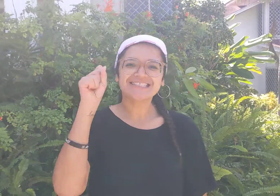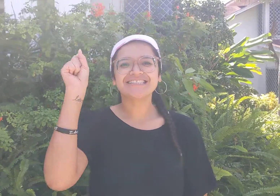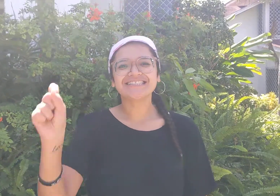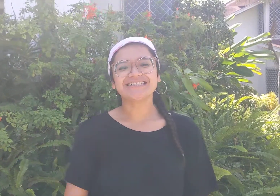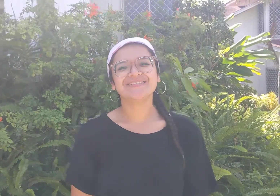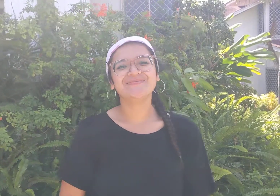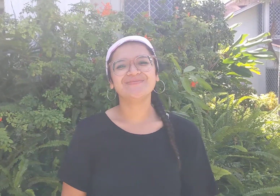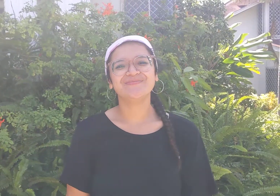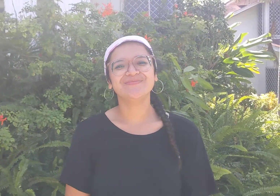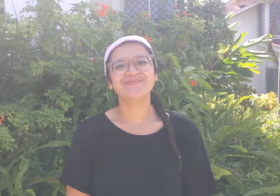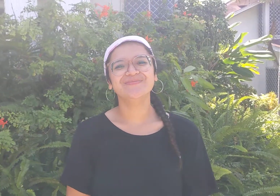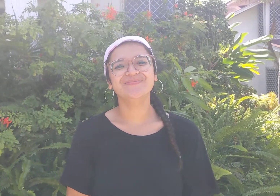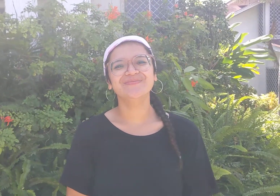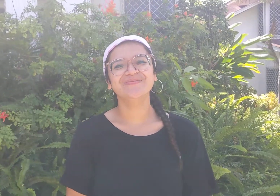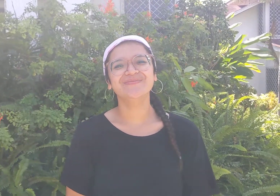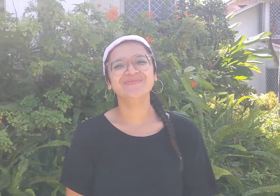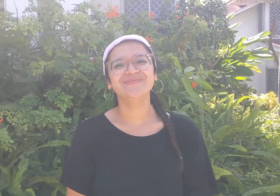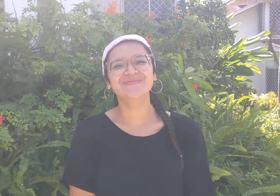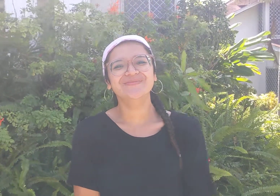make Jesus my Lord and so I said yes to that